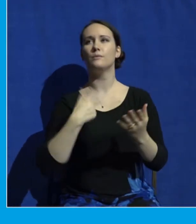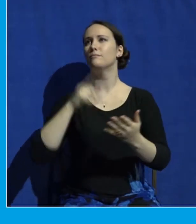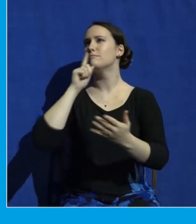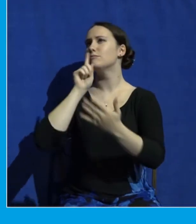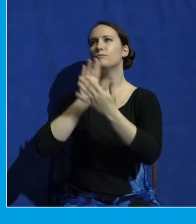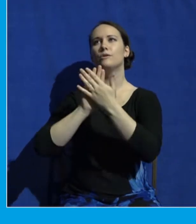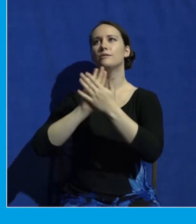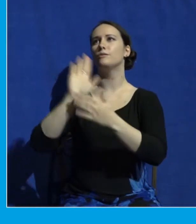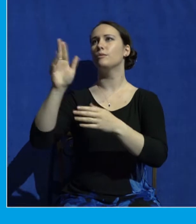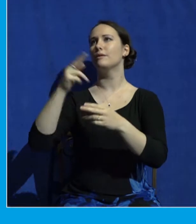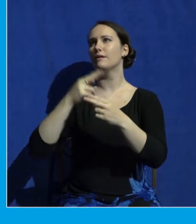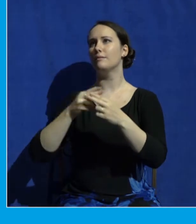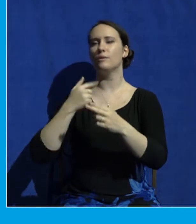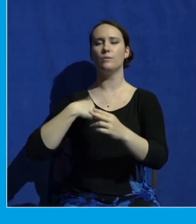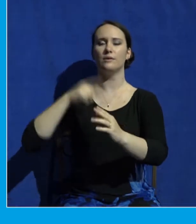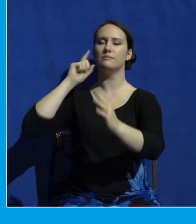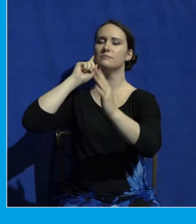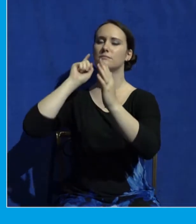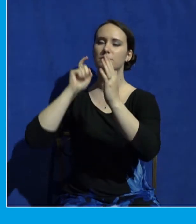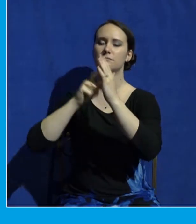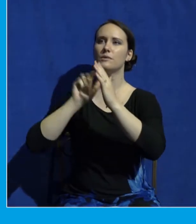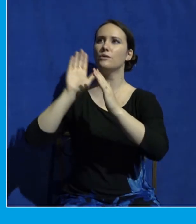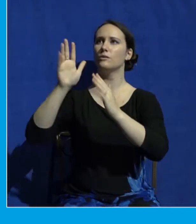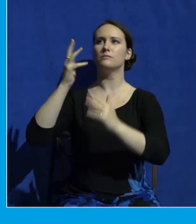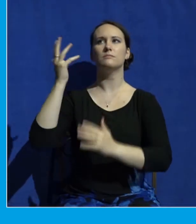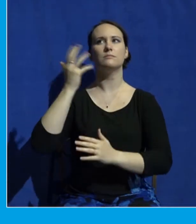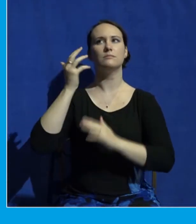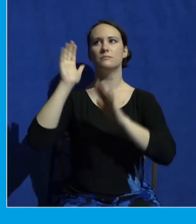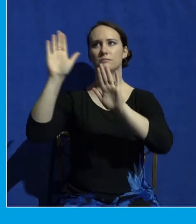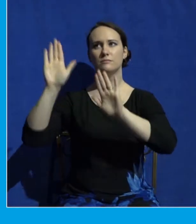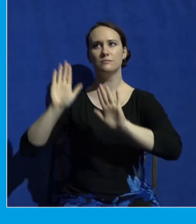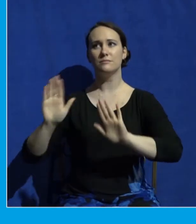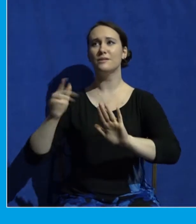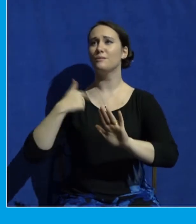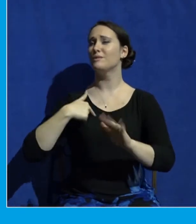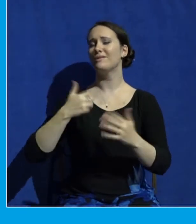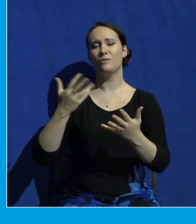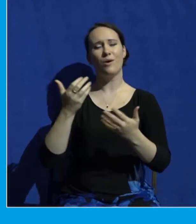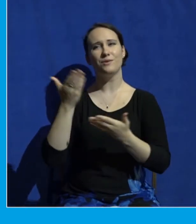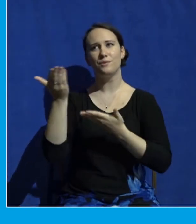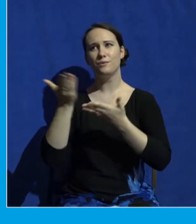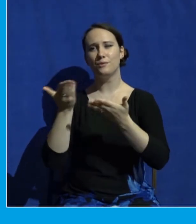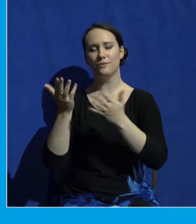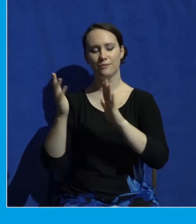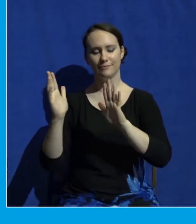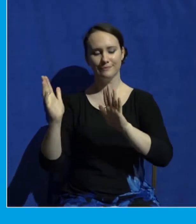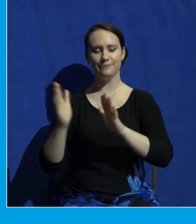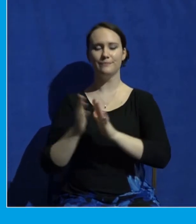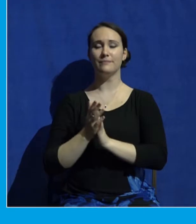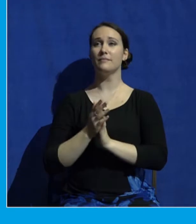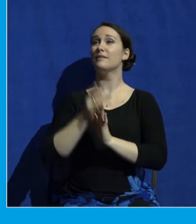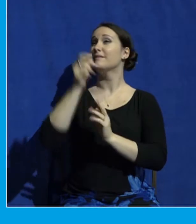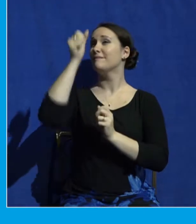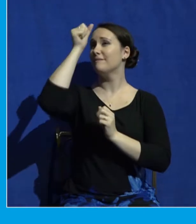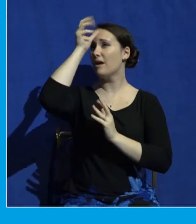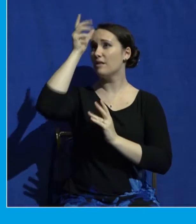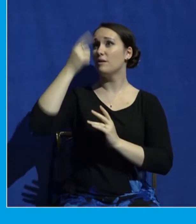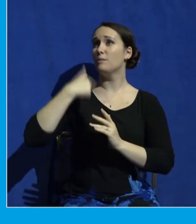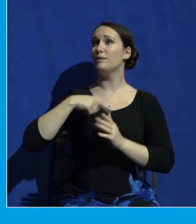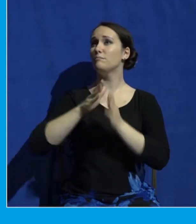We acknowledge your greatness and we just want to serve you. And Father, as we pray over these elders,